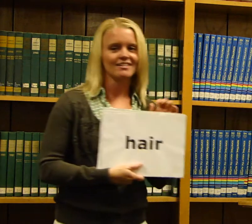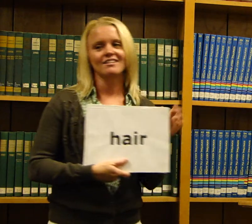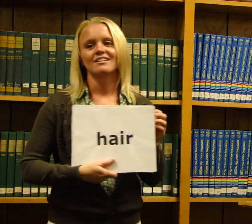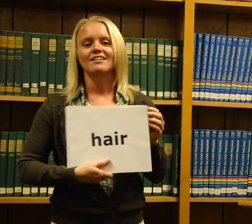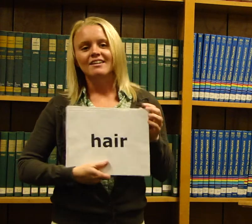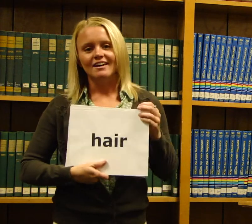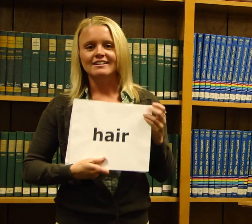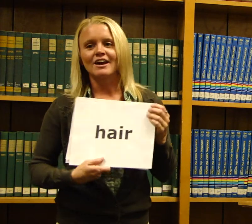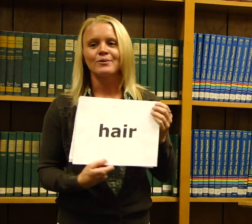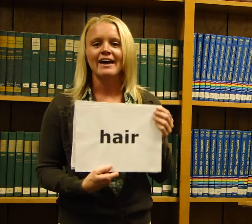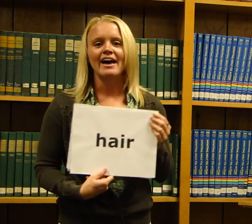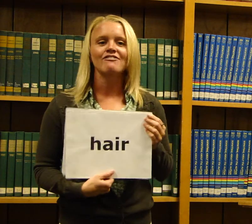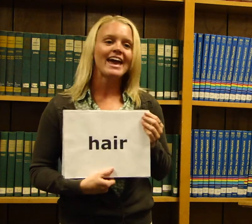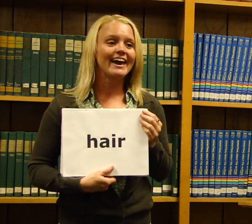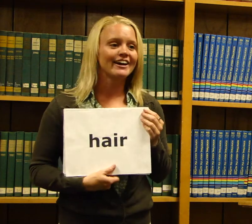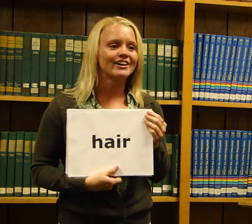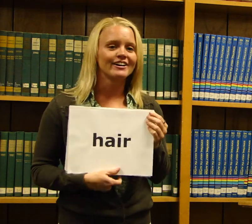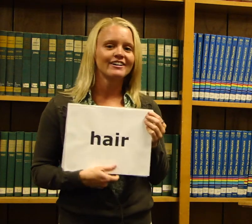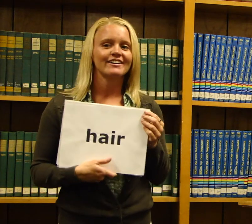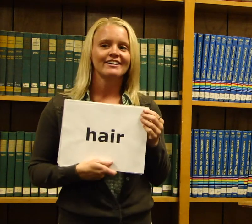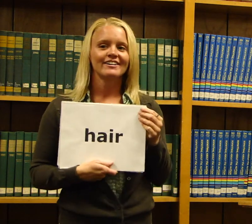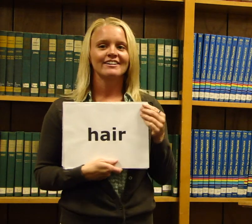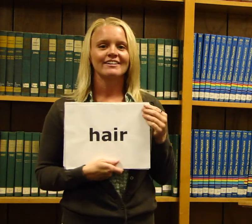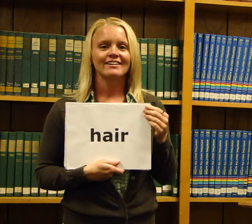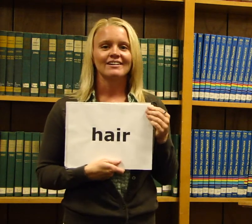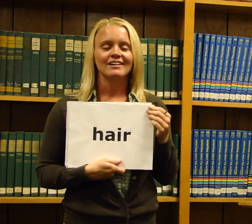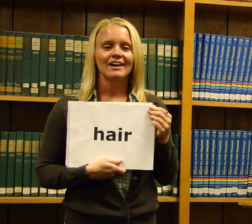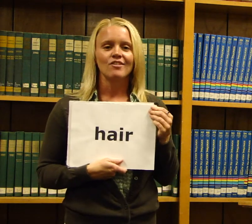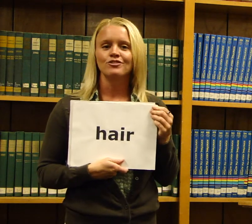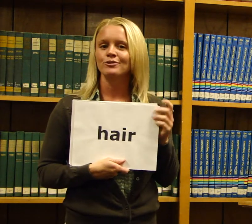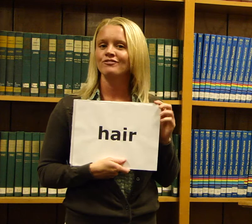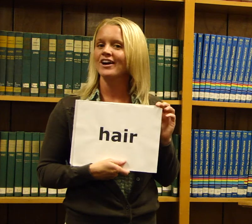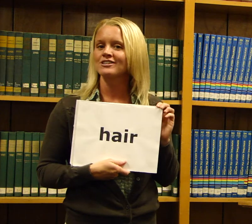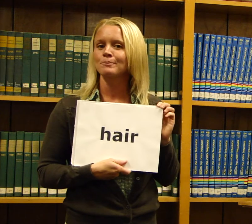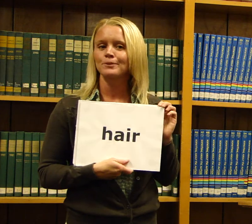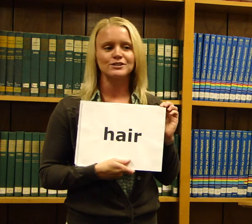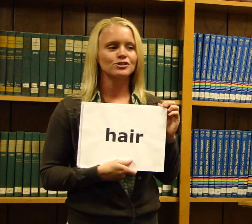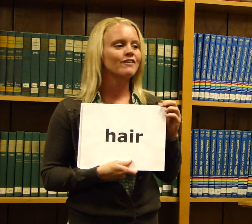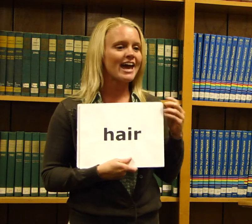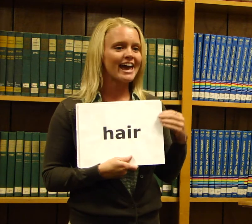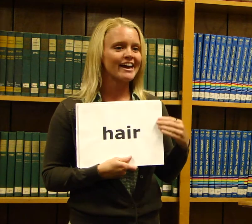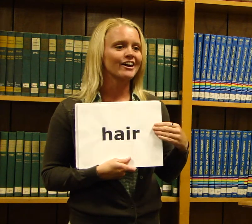Now we have hair. Everyone find your picture of hair.